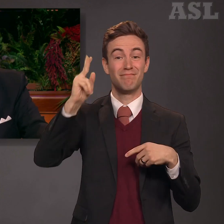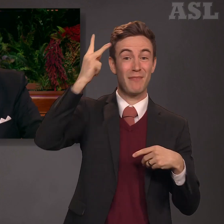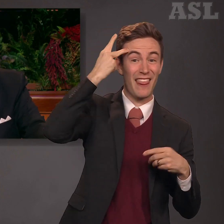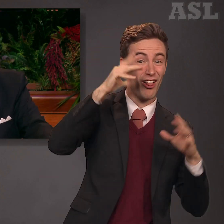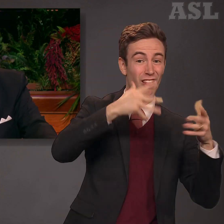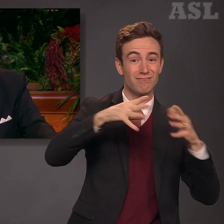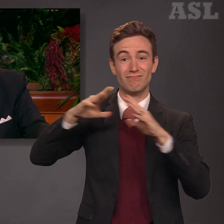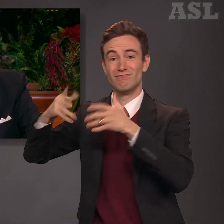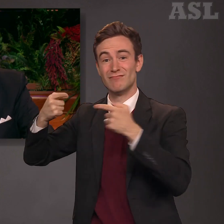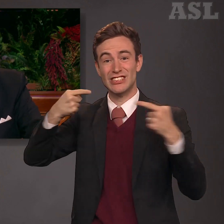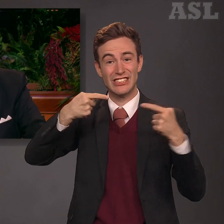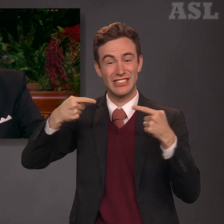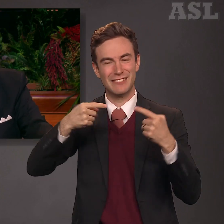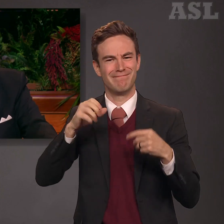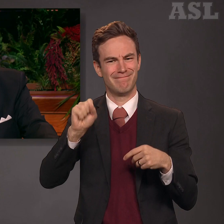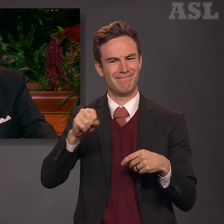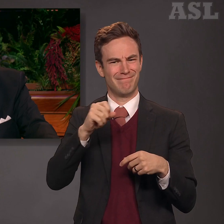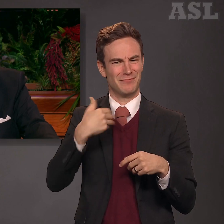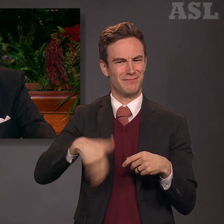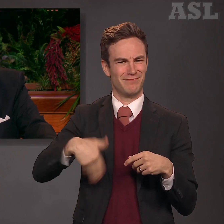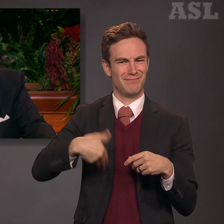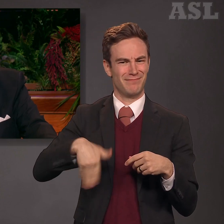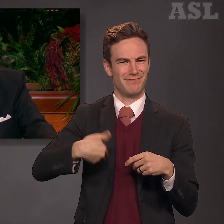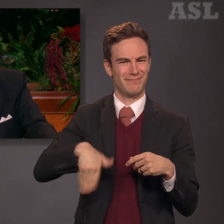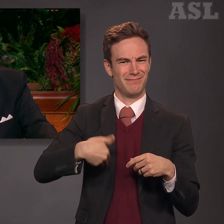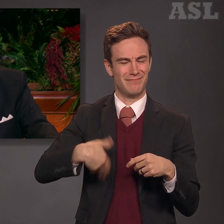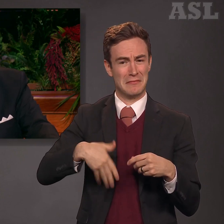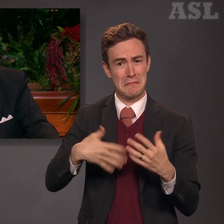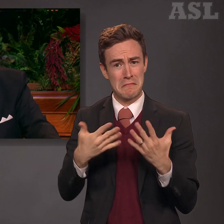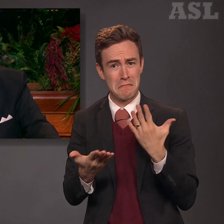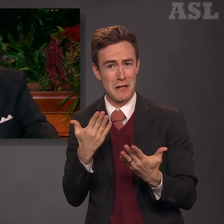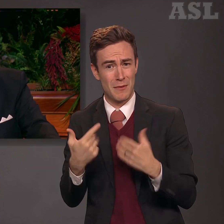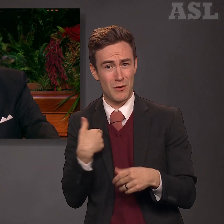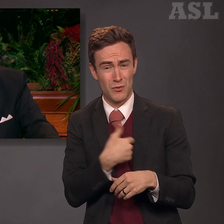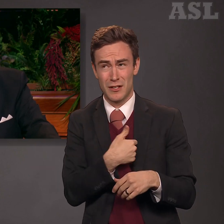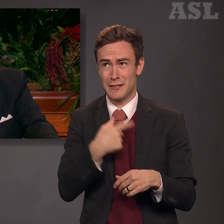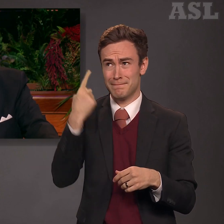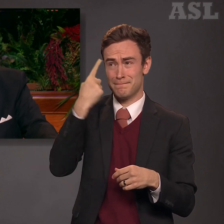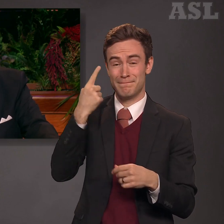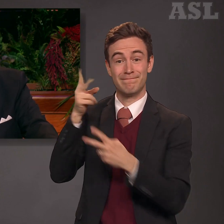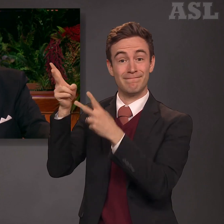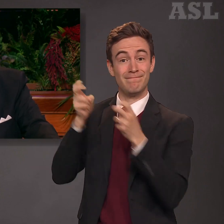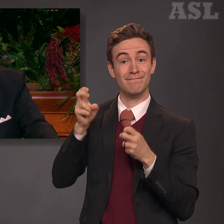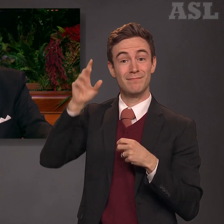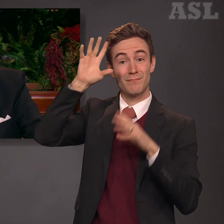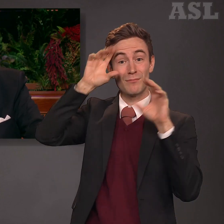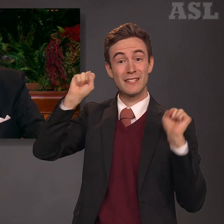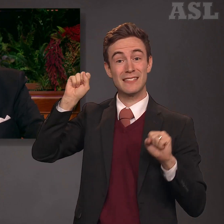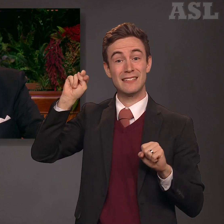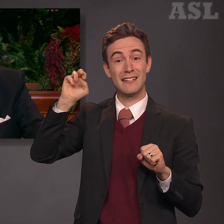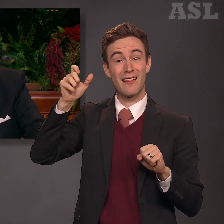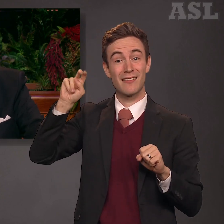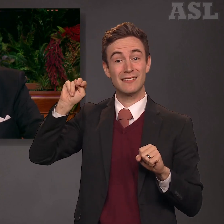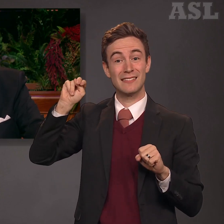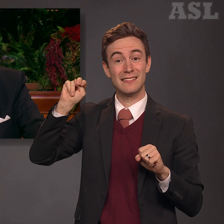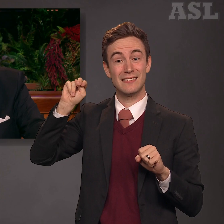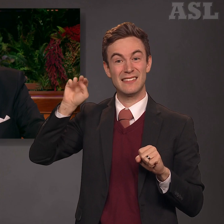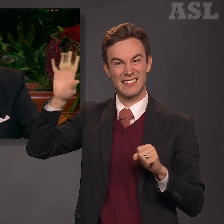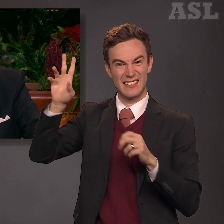around. Might we ask ourselves if a higher and holier life, to use President